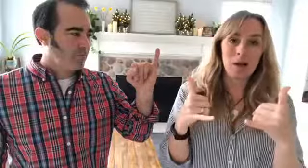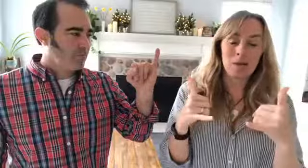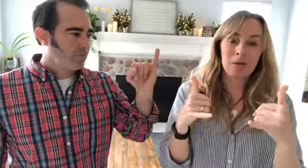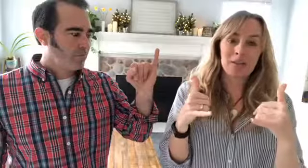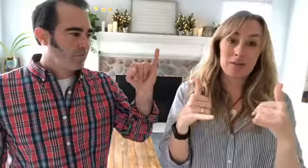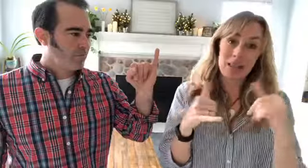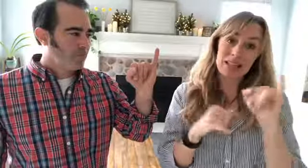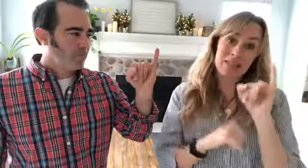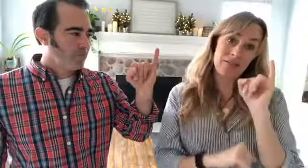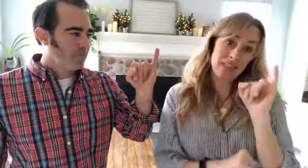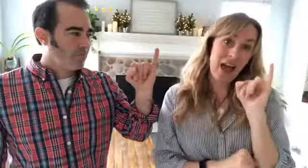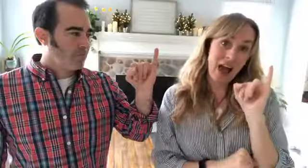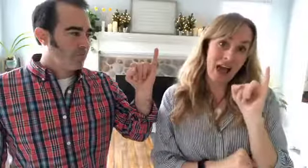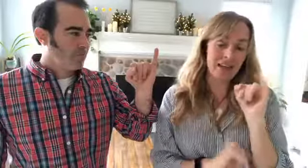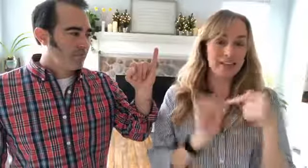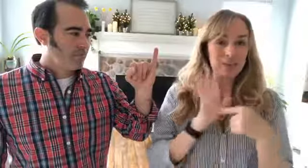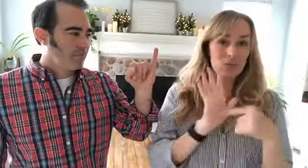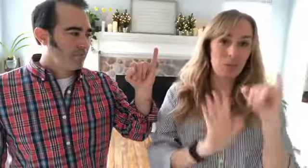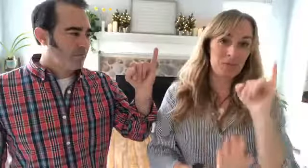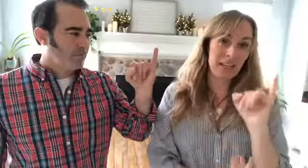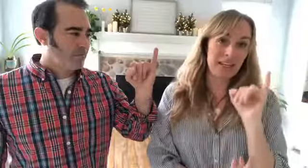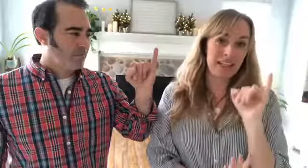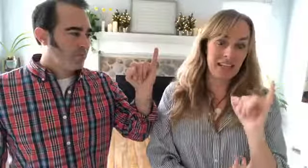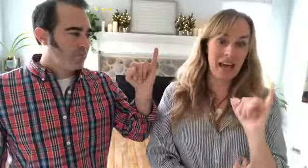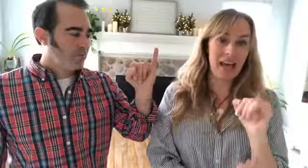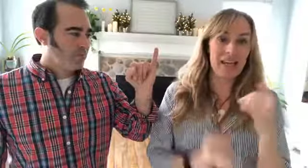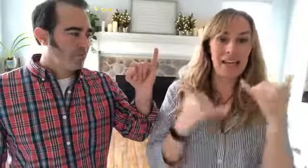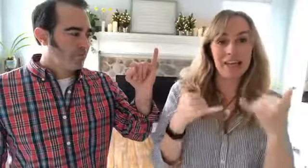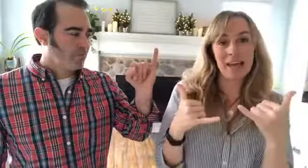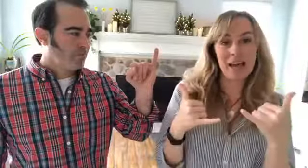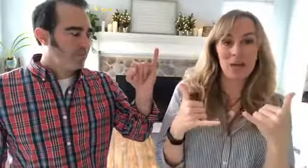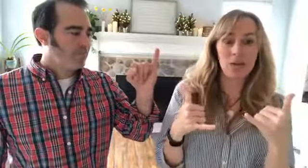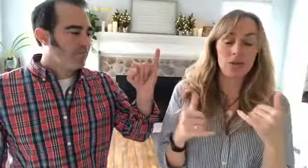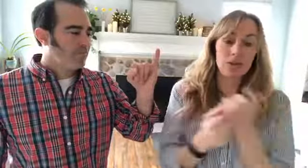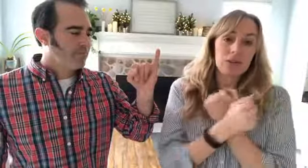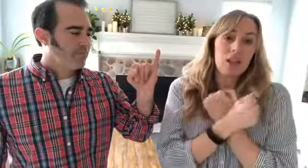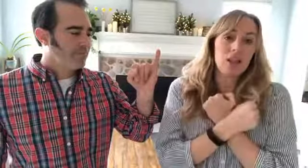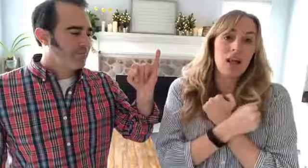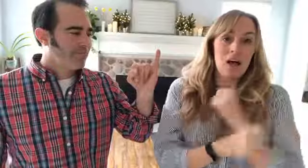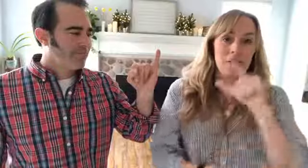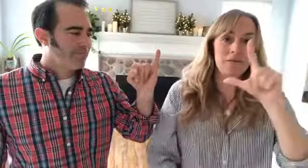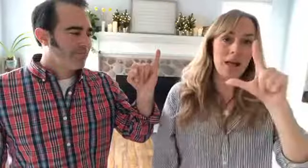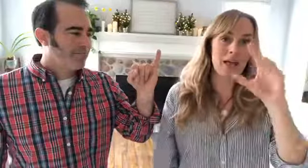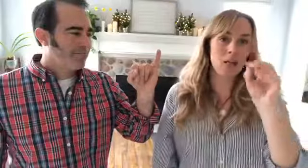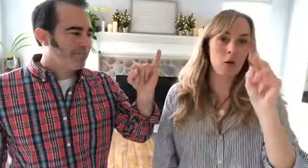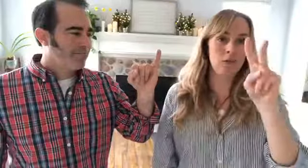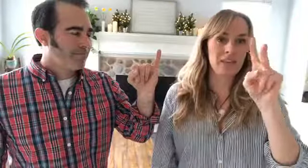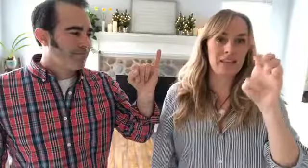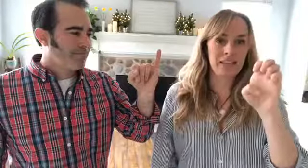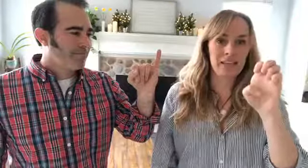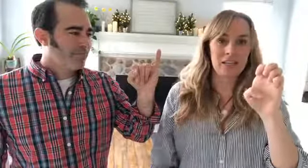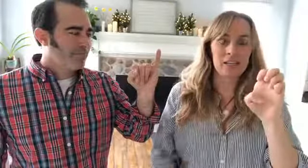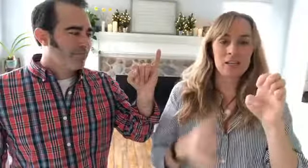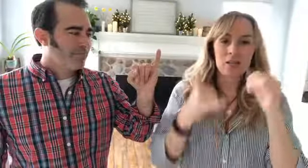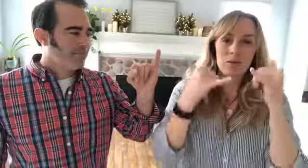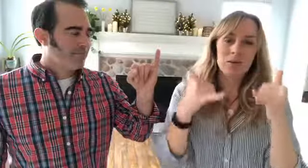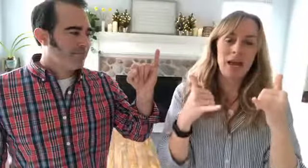so that's I so that's representing the I I and now there's love L O V E so now